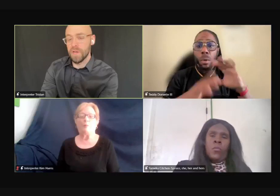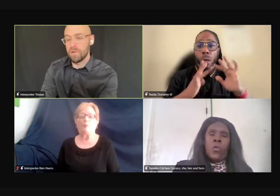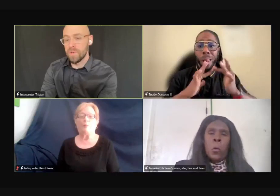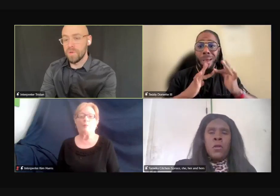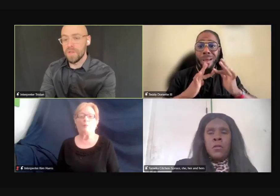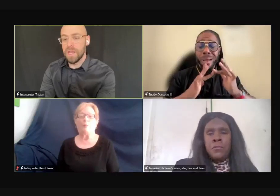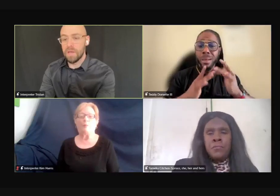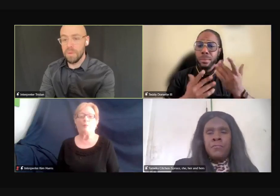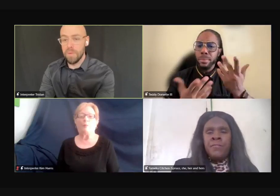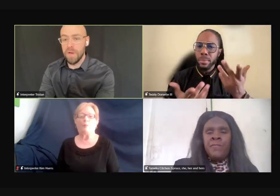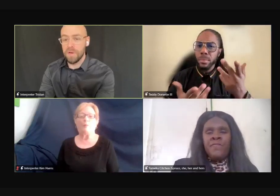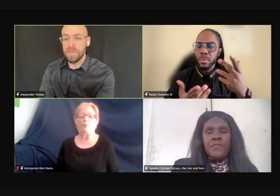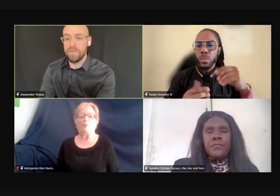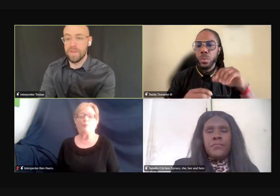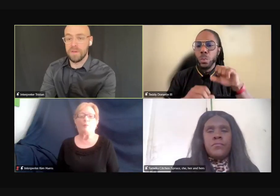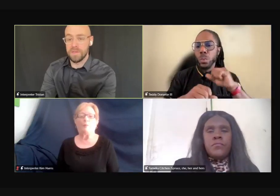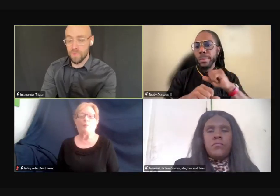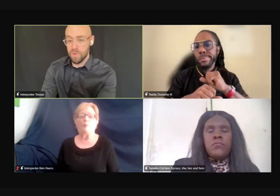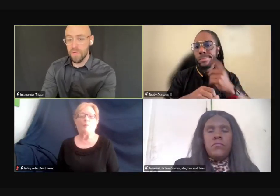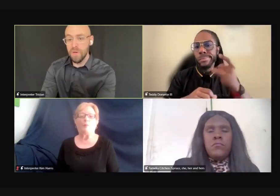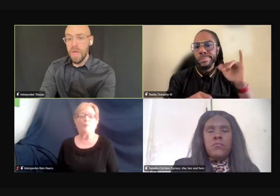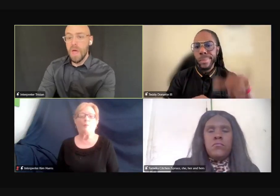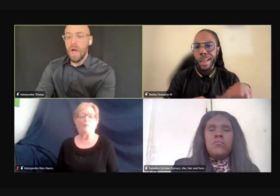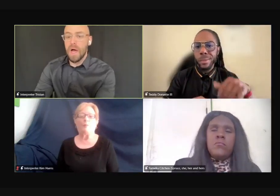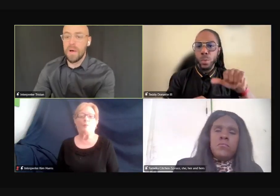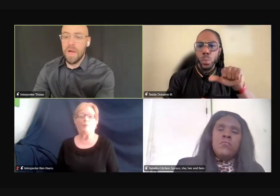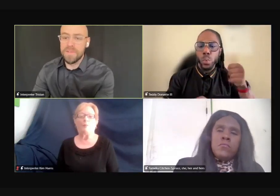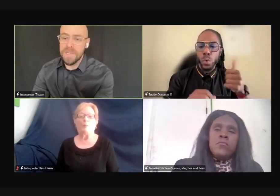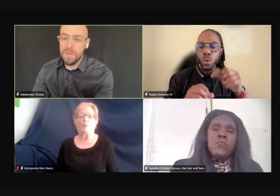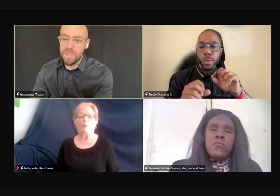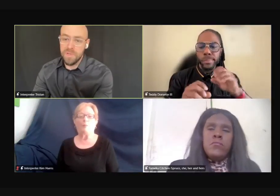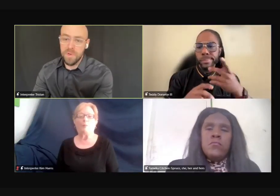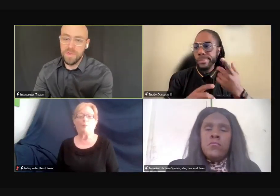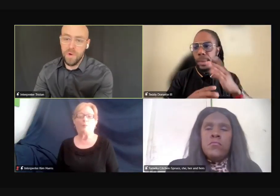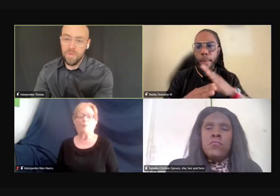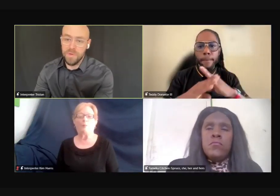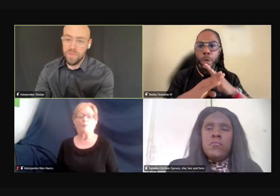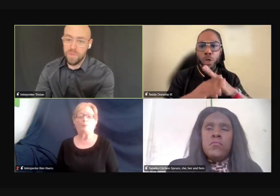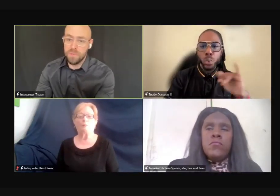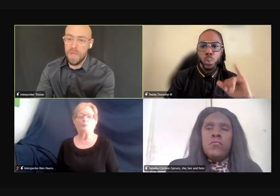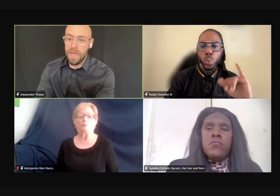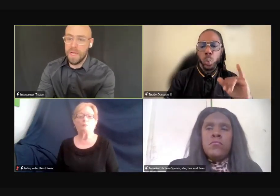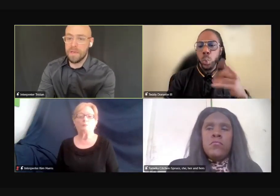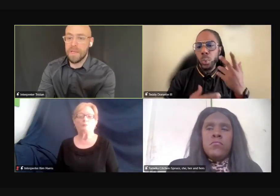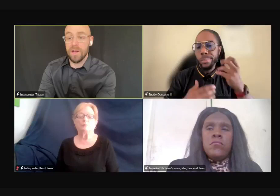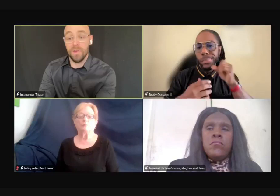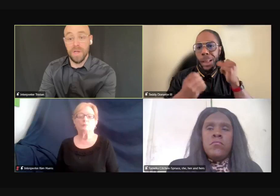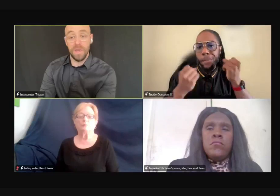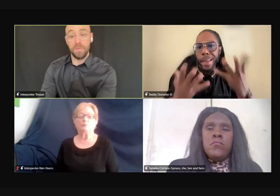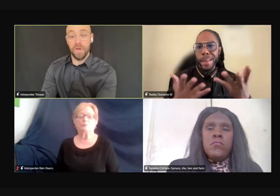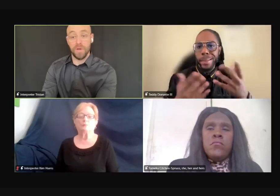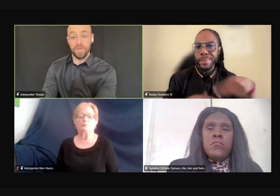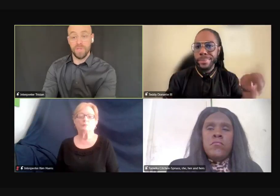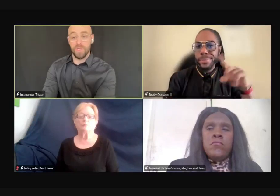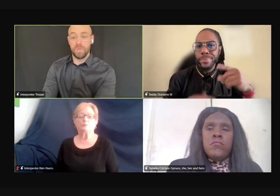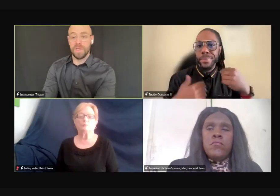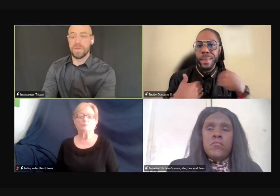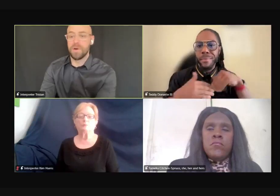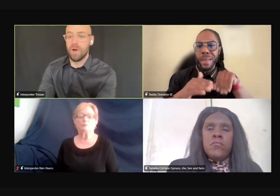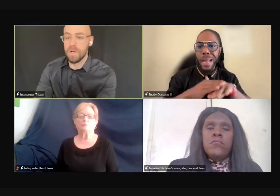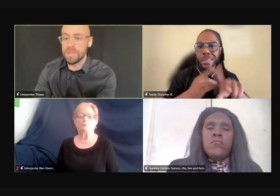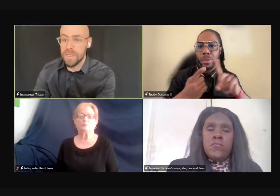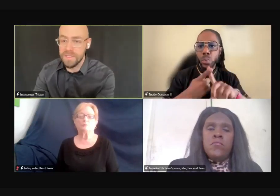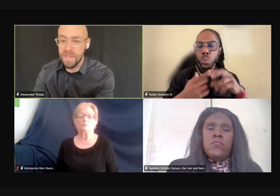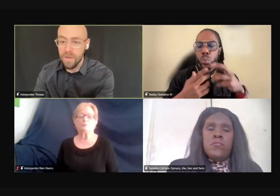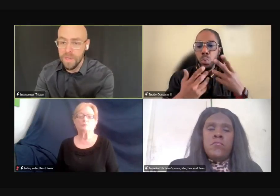for an interview that they can be prepared to have an interpreter, um, oftentimes interpreters are over Zoom and that creates other barriers too,